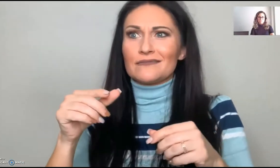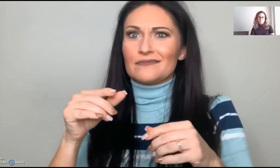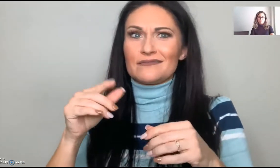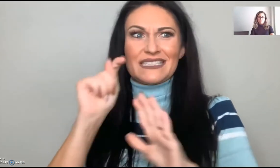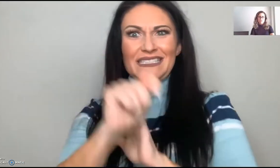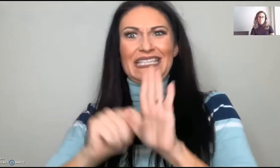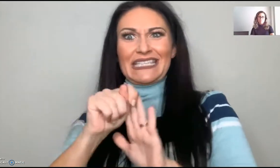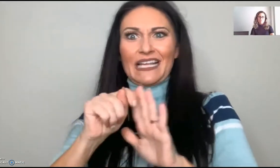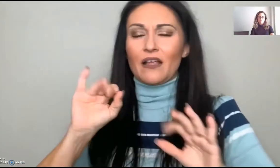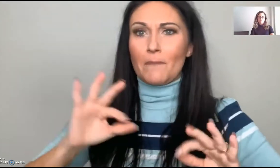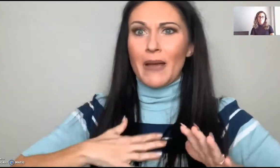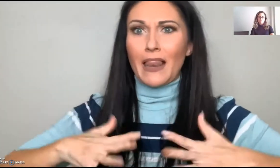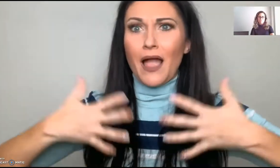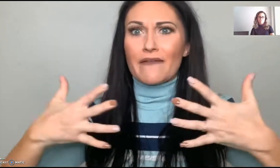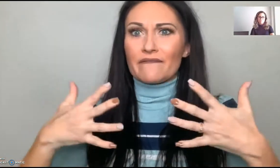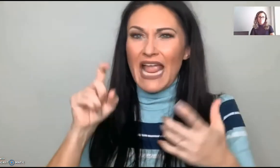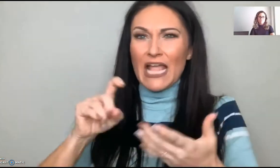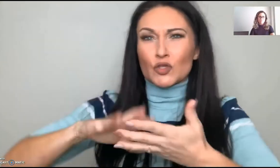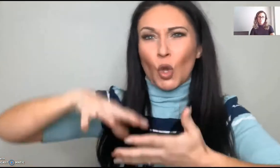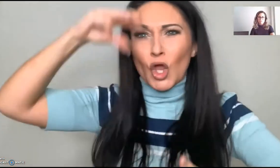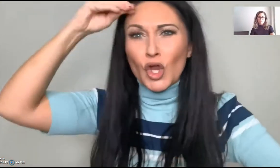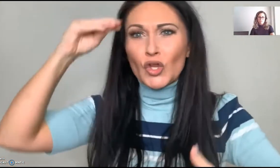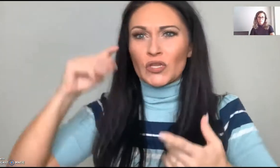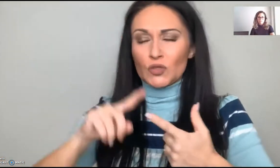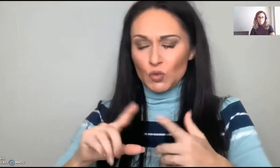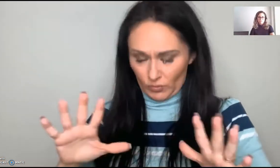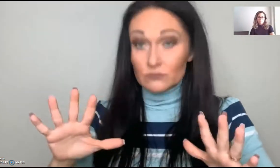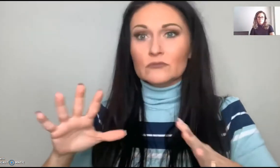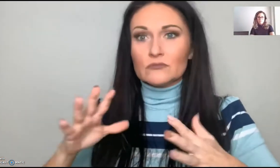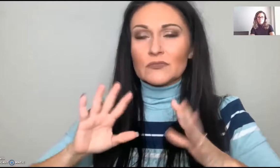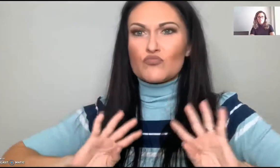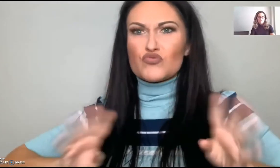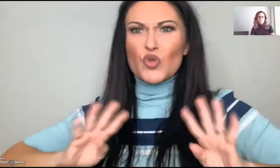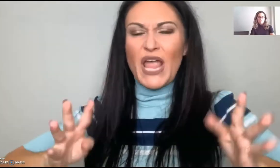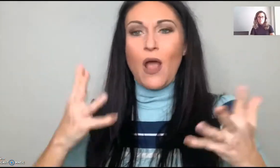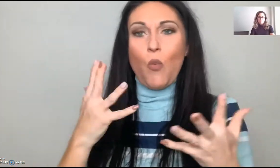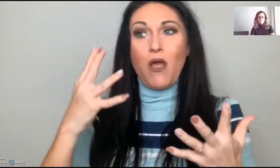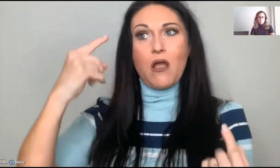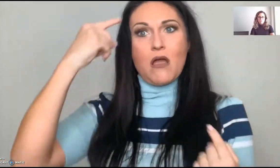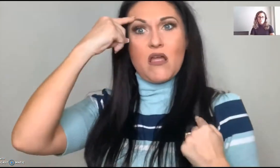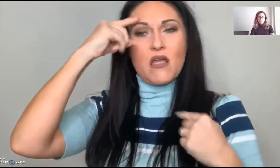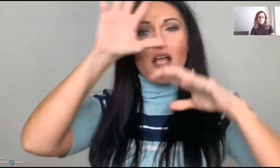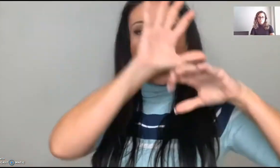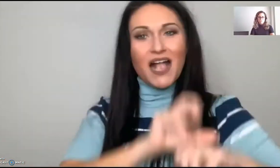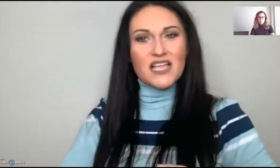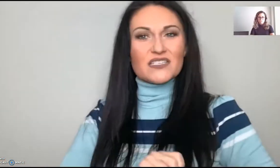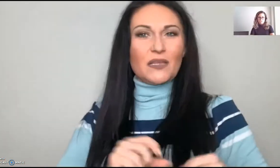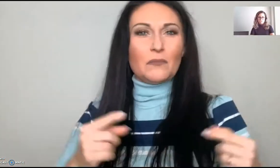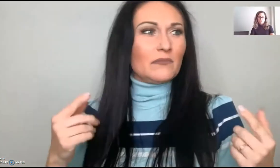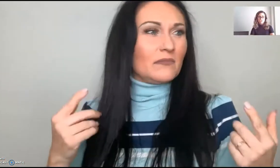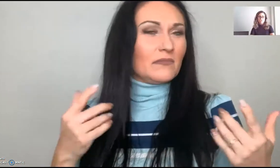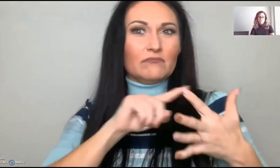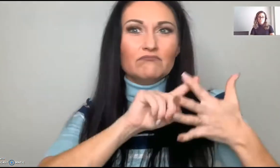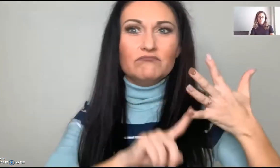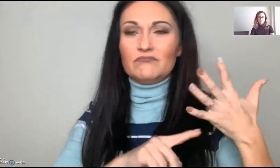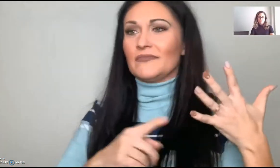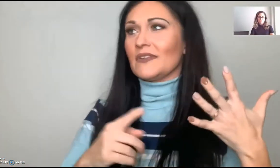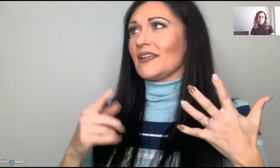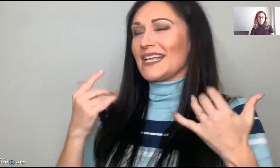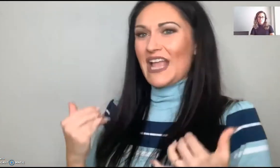He'll help you purifying you. He'll help learn to teach you how to empty yourself.